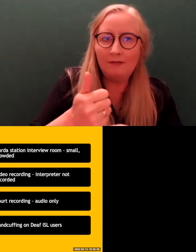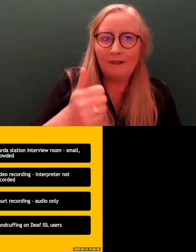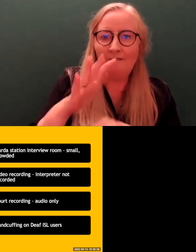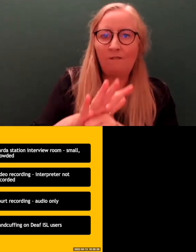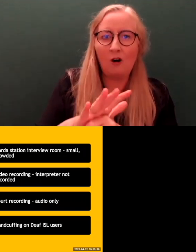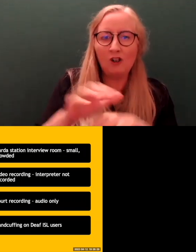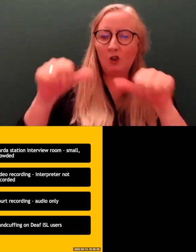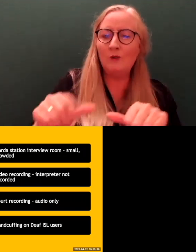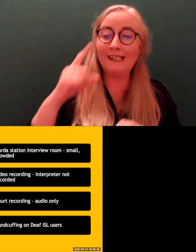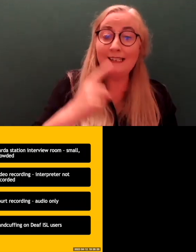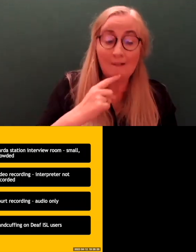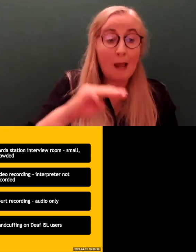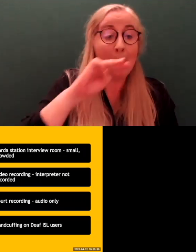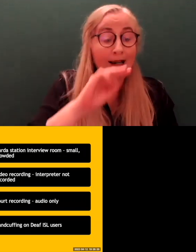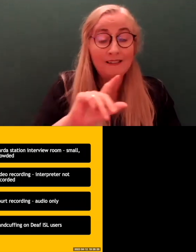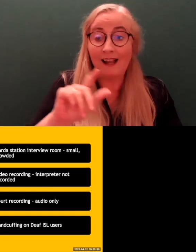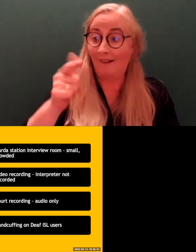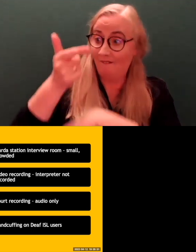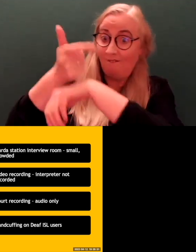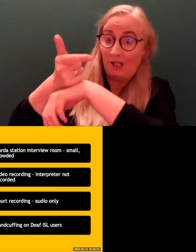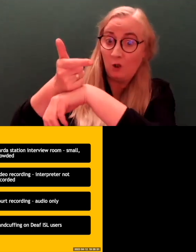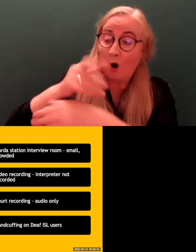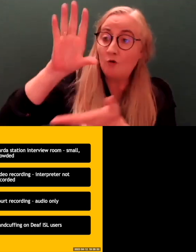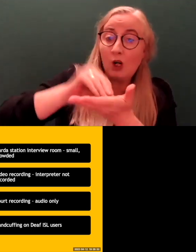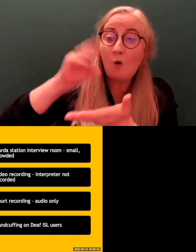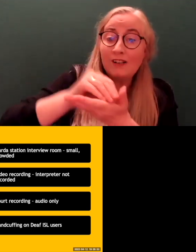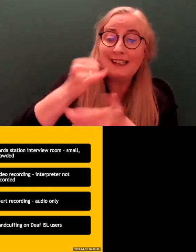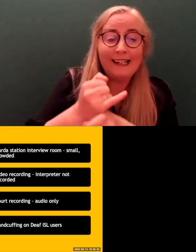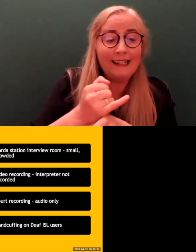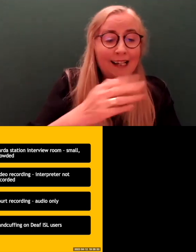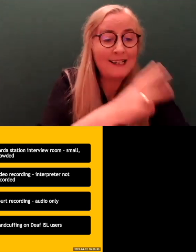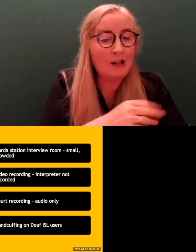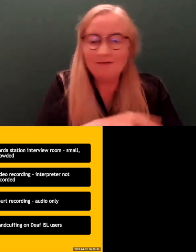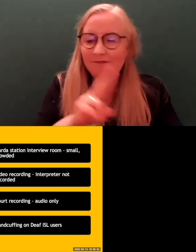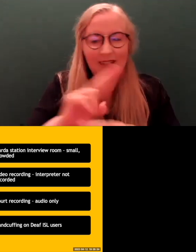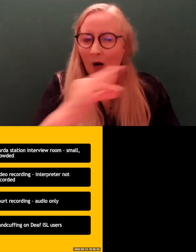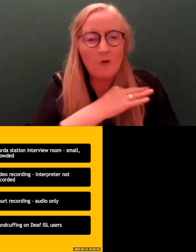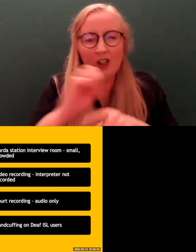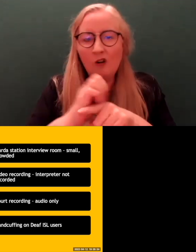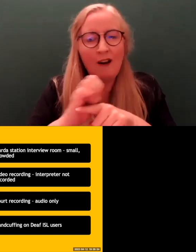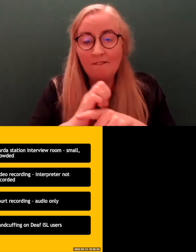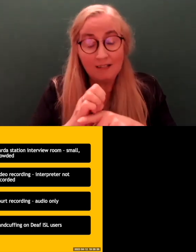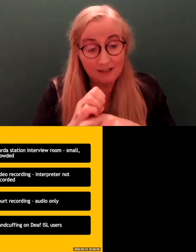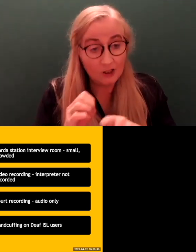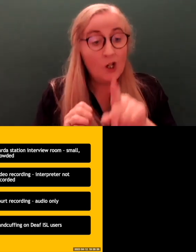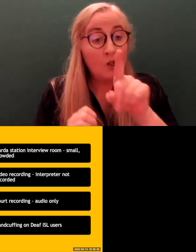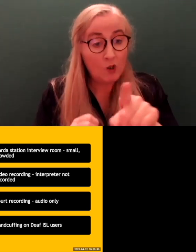video recording that exists in Garda station interview rooms is not adequate. So as I understand it, there's one behind the